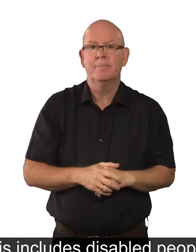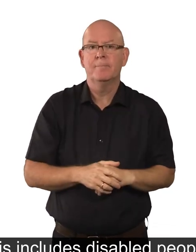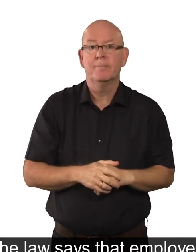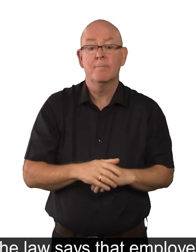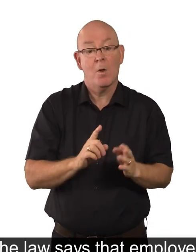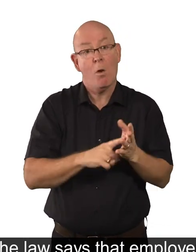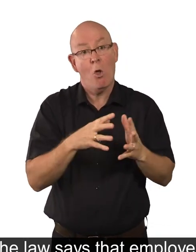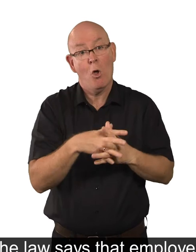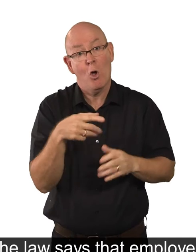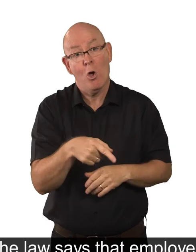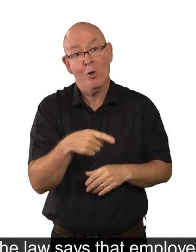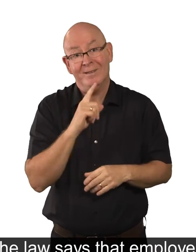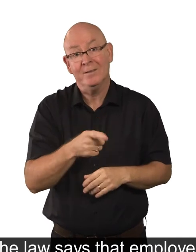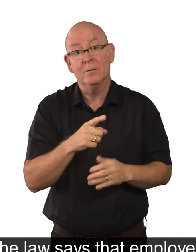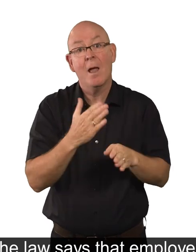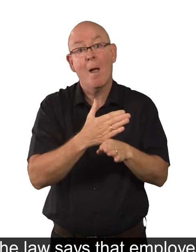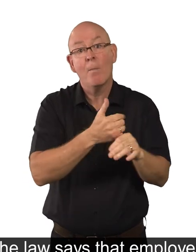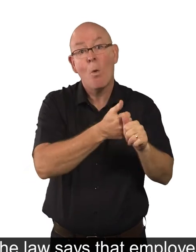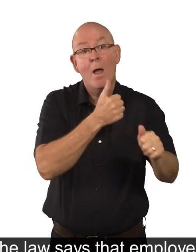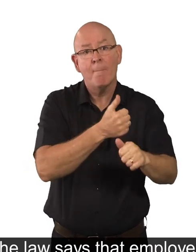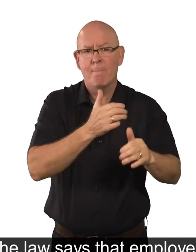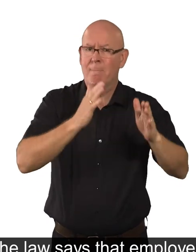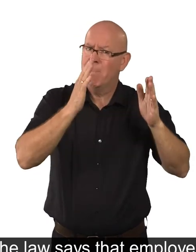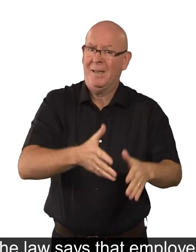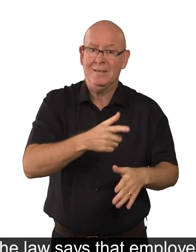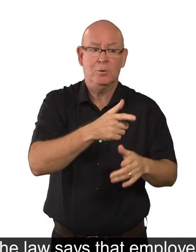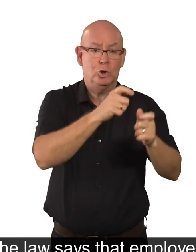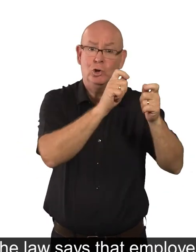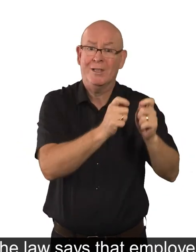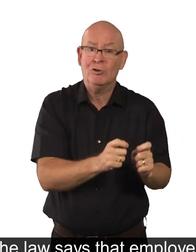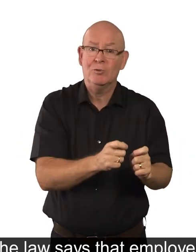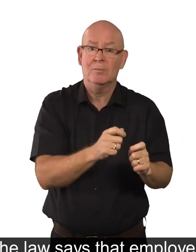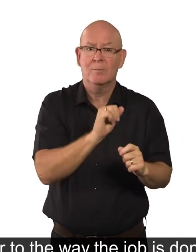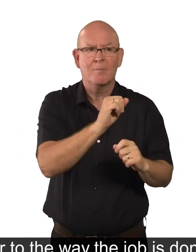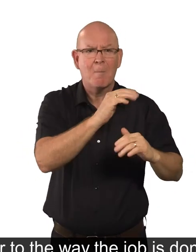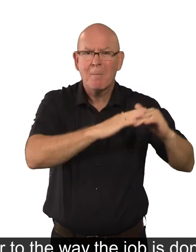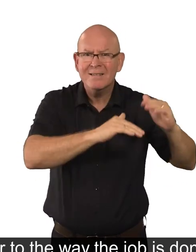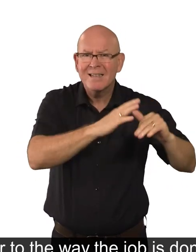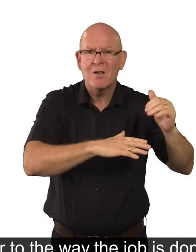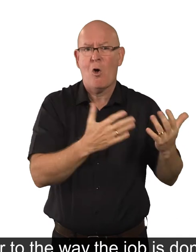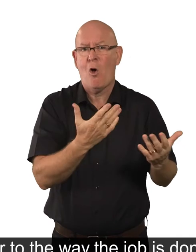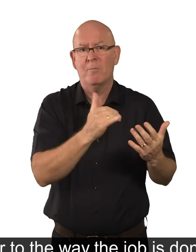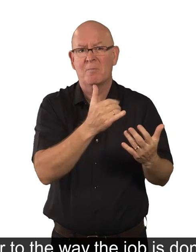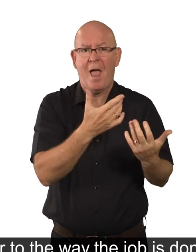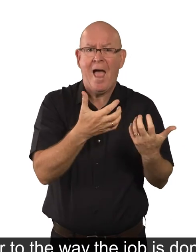The law says that employers must make changes to their building, or to the way the job is done,